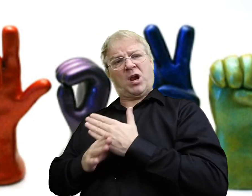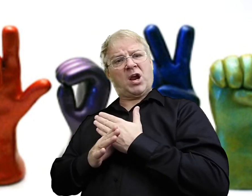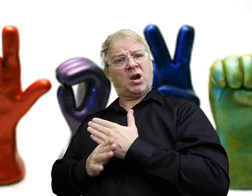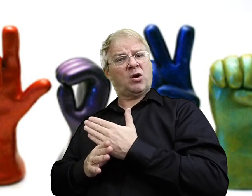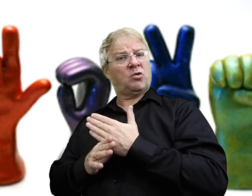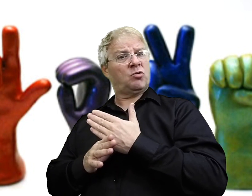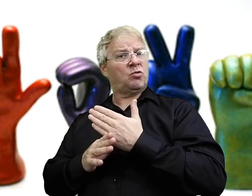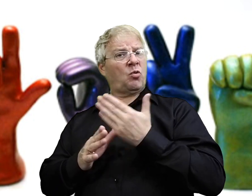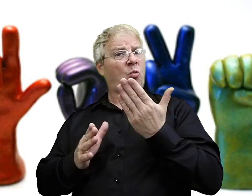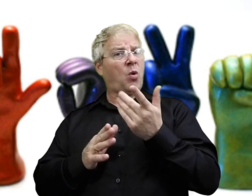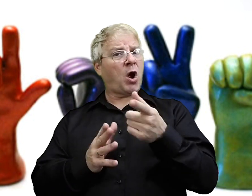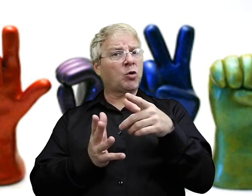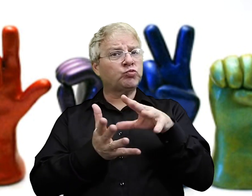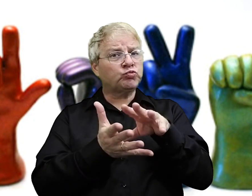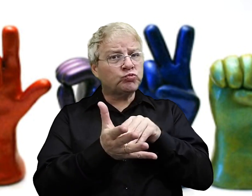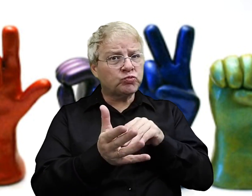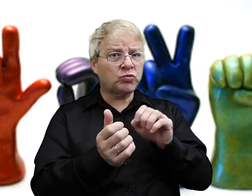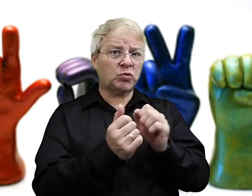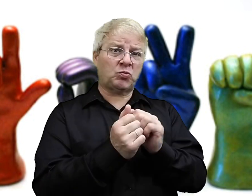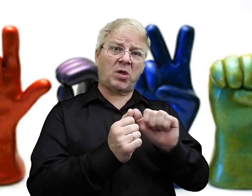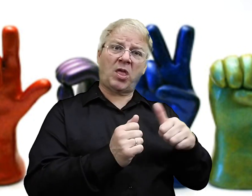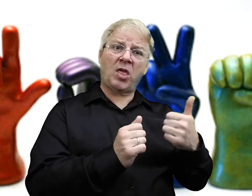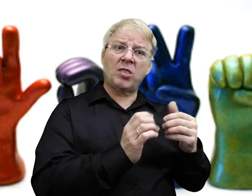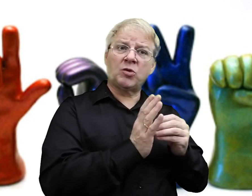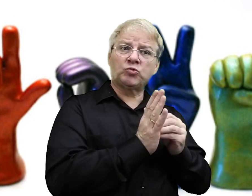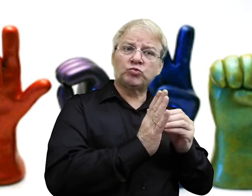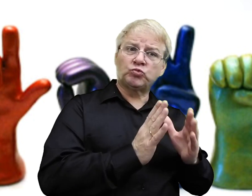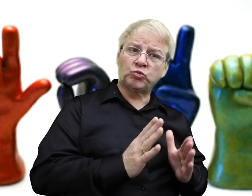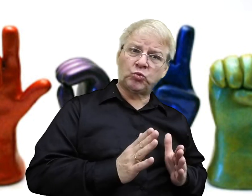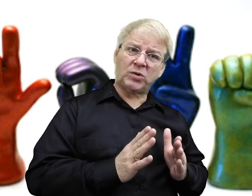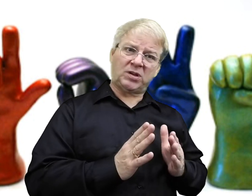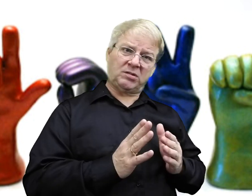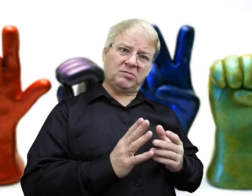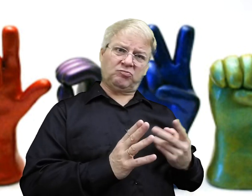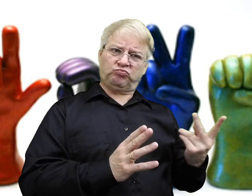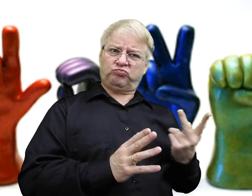If you're still a student yourself, you can share what you've already learned with other students.